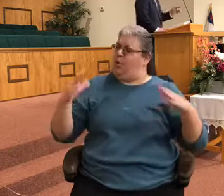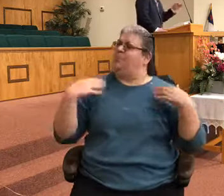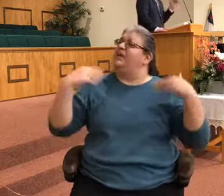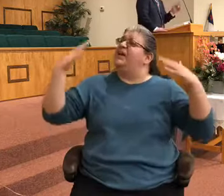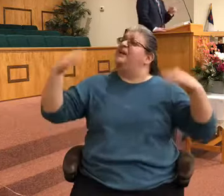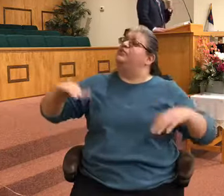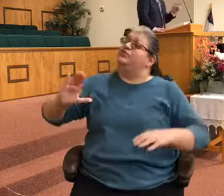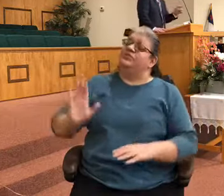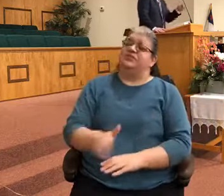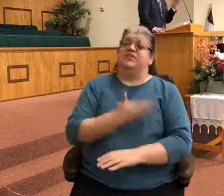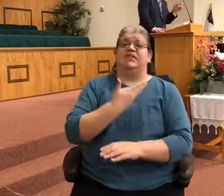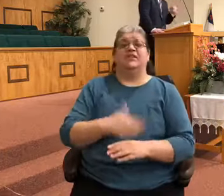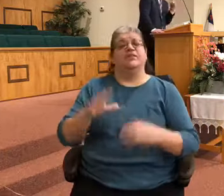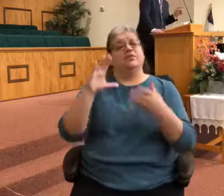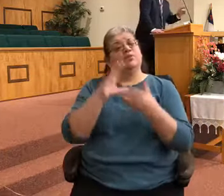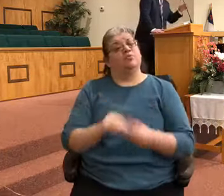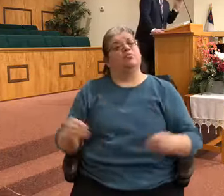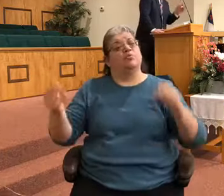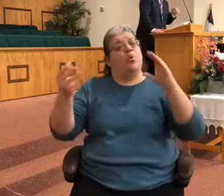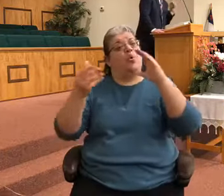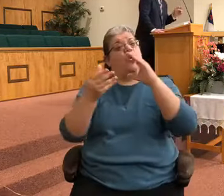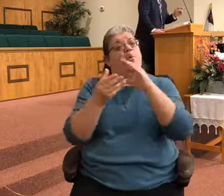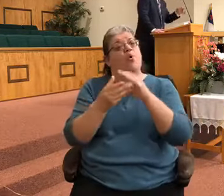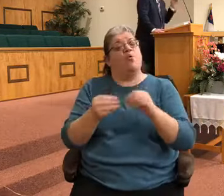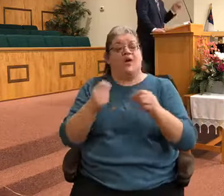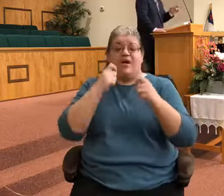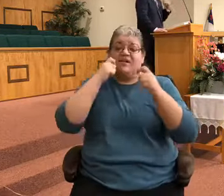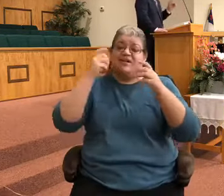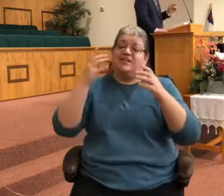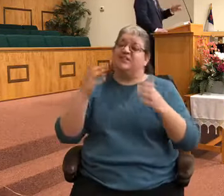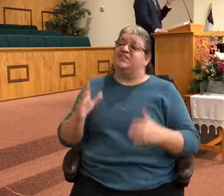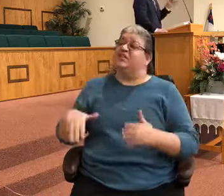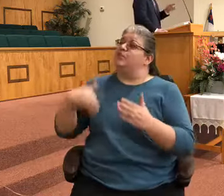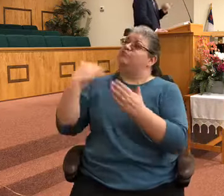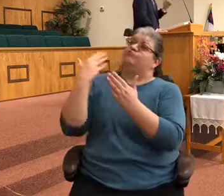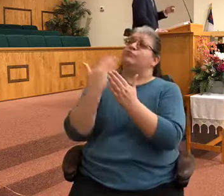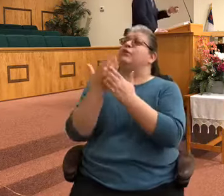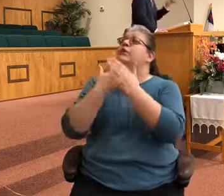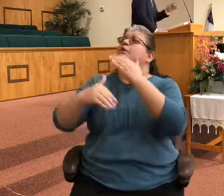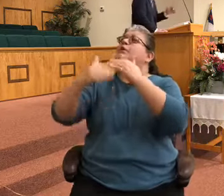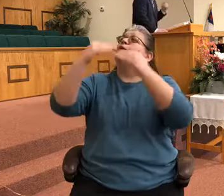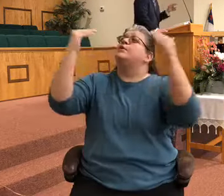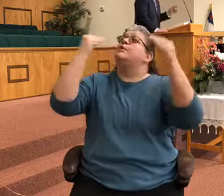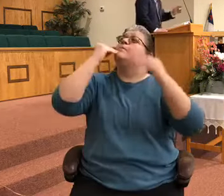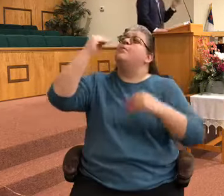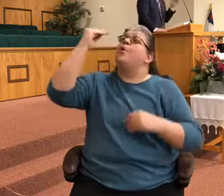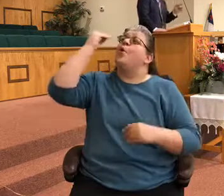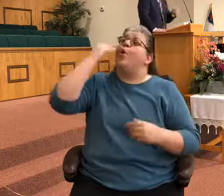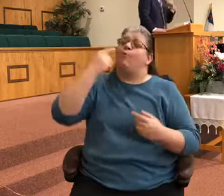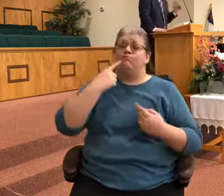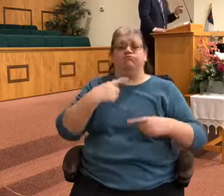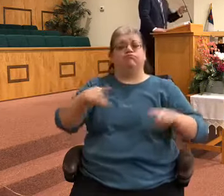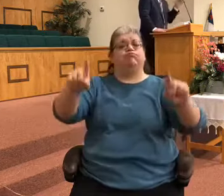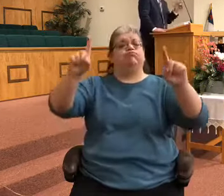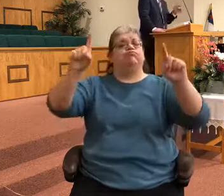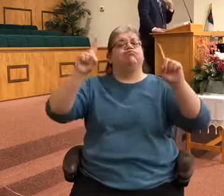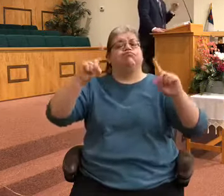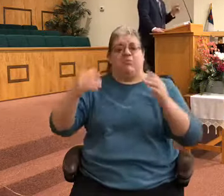the same story A sinner was the poor For there's a new day written